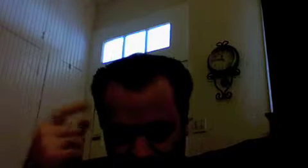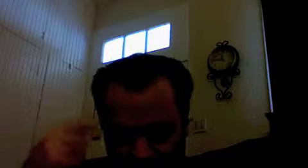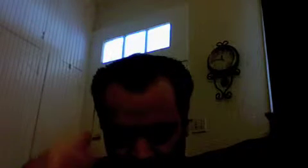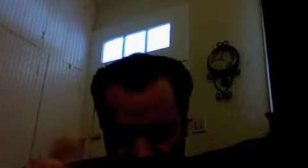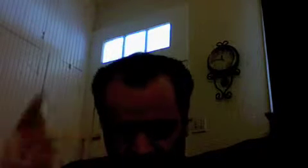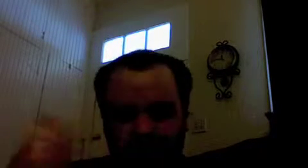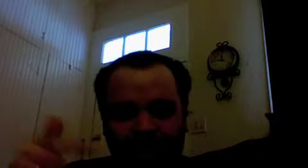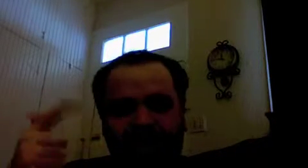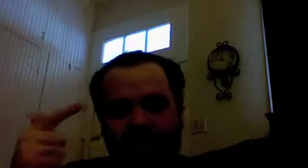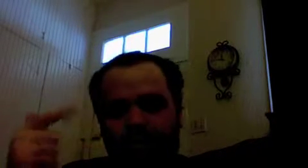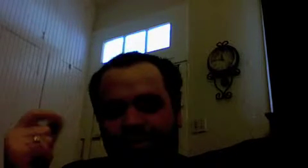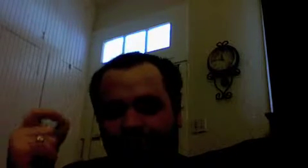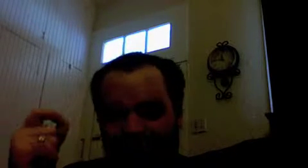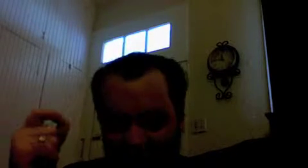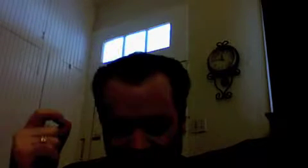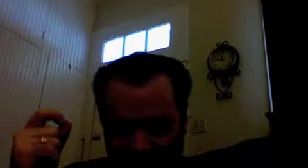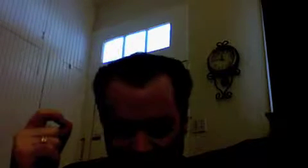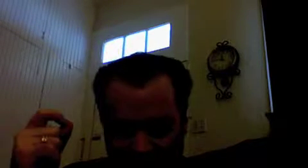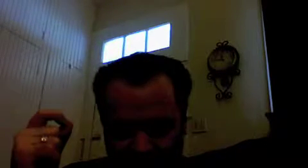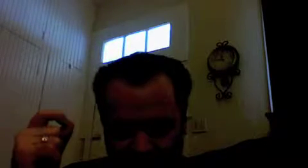so that's what's lacking uh